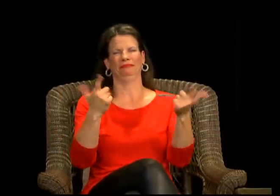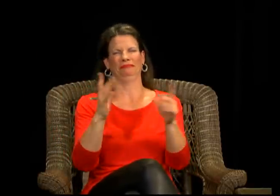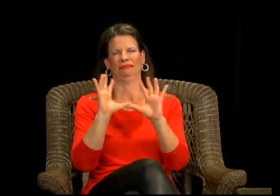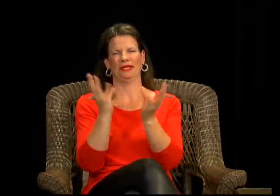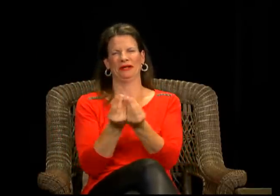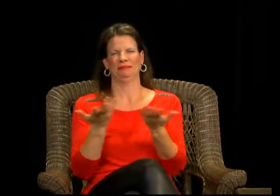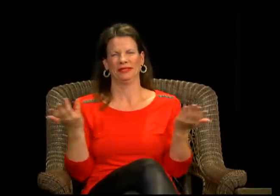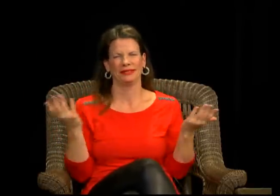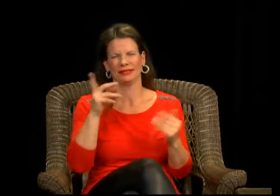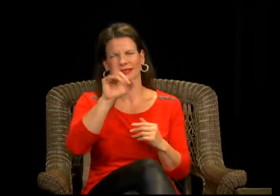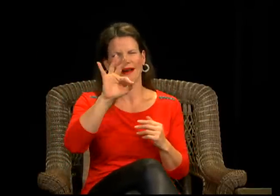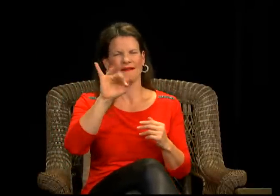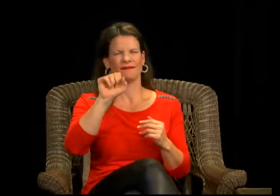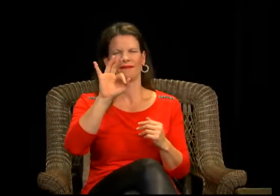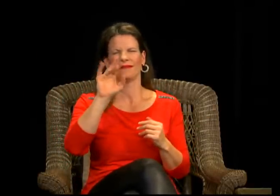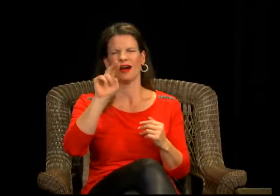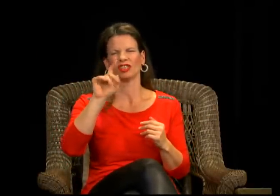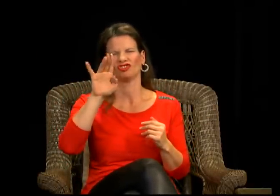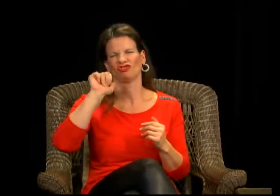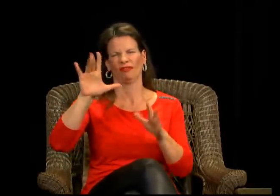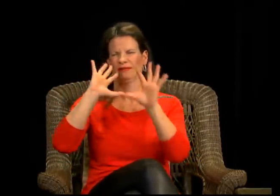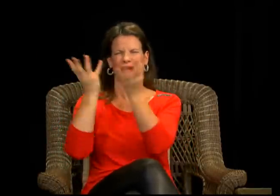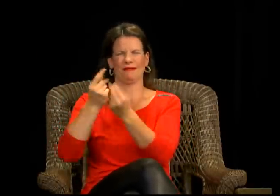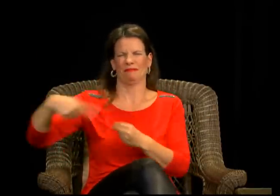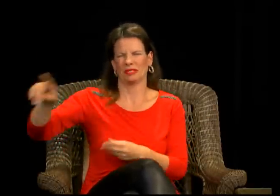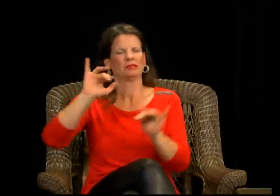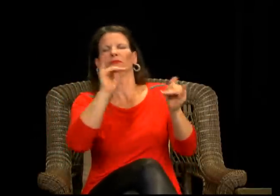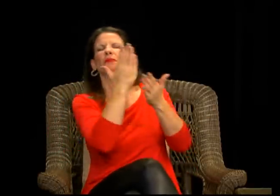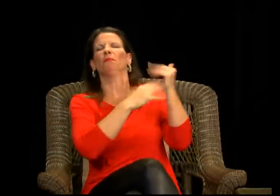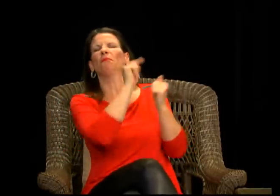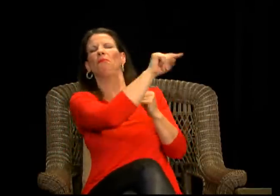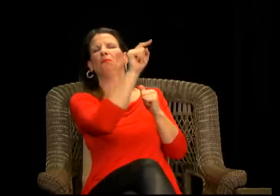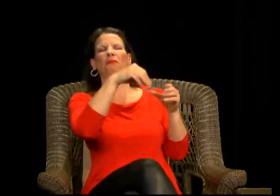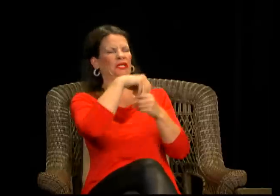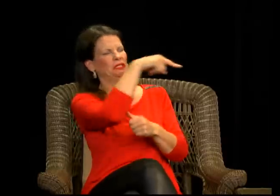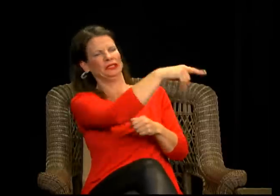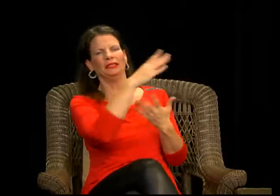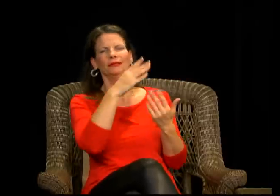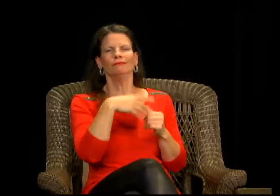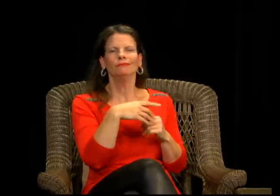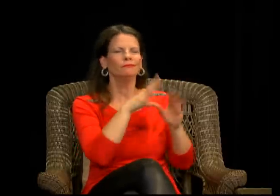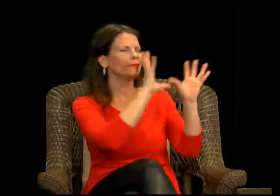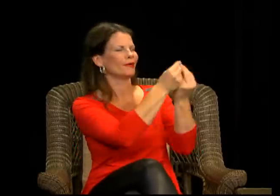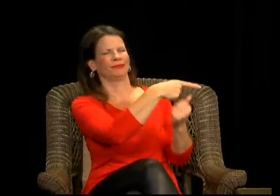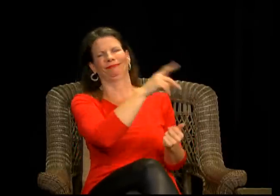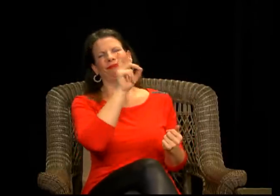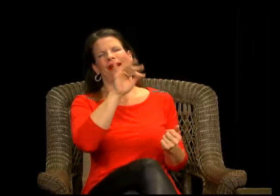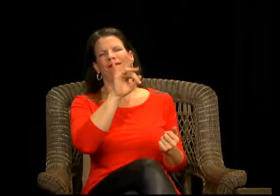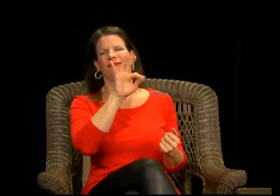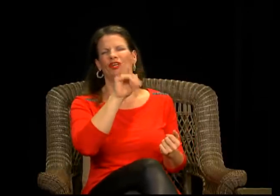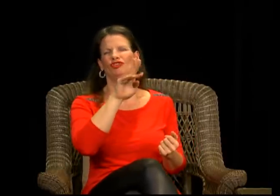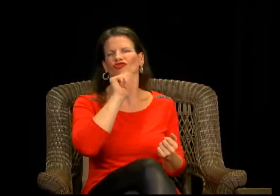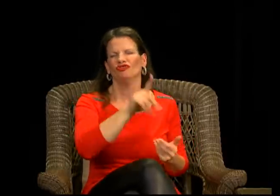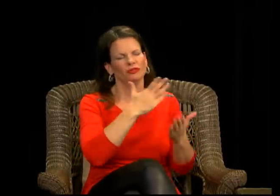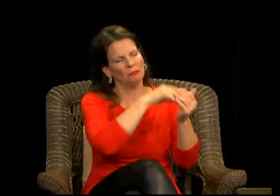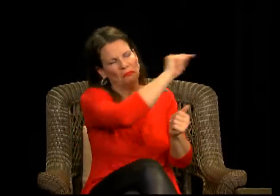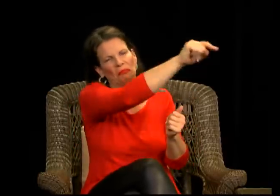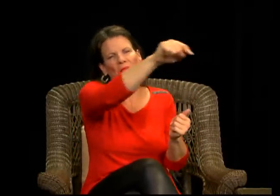community, I mean, a lot of families are no good. A lot of families are dysfunctional. They are not supportive of each other. So